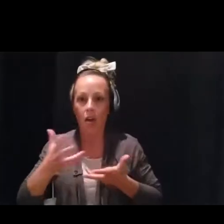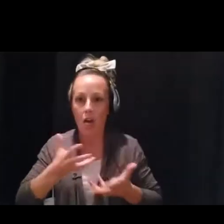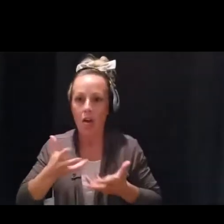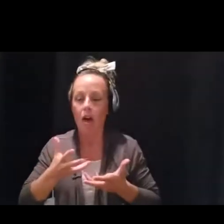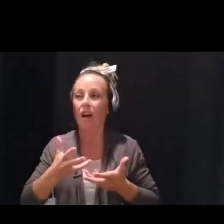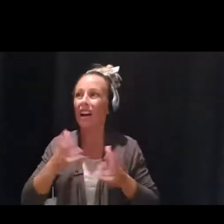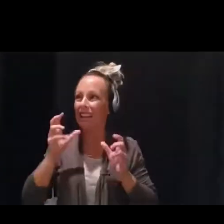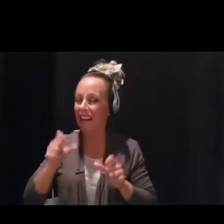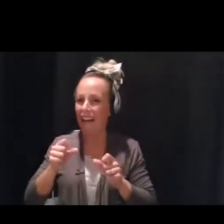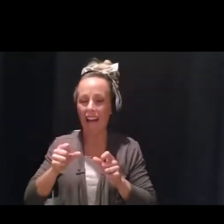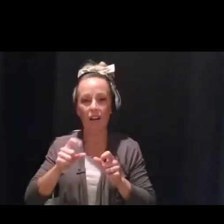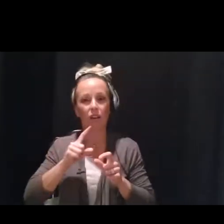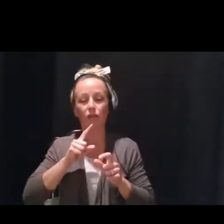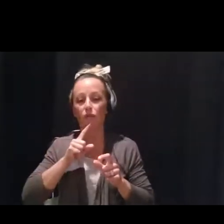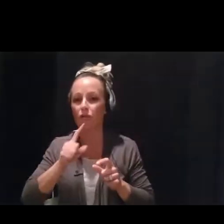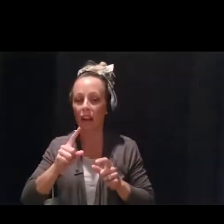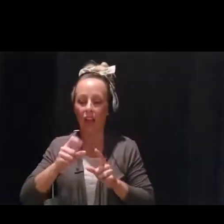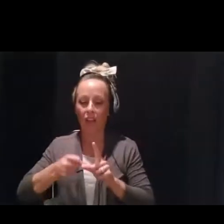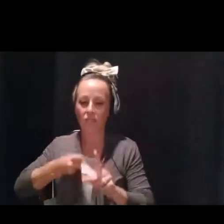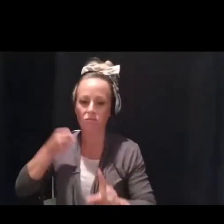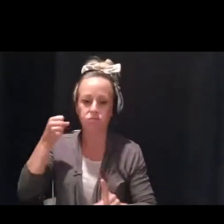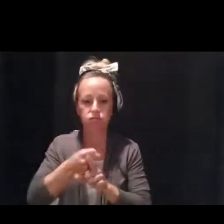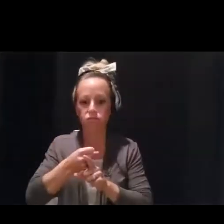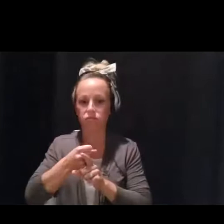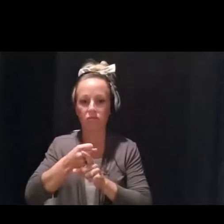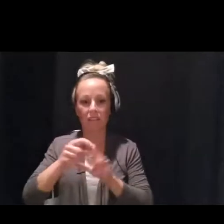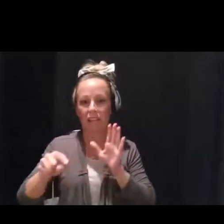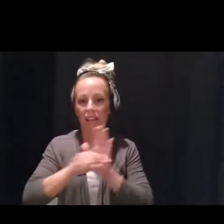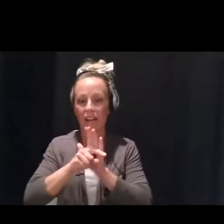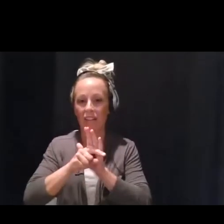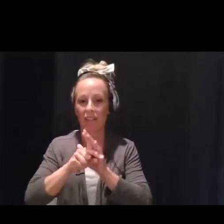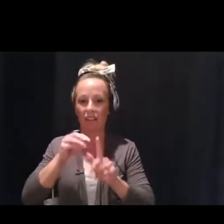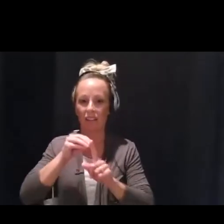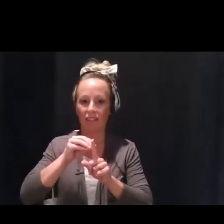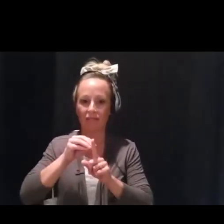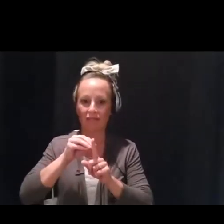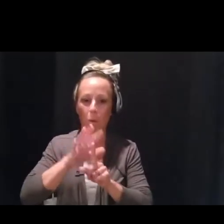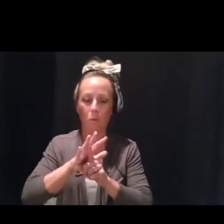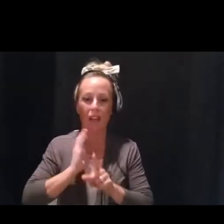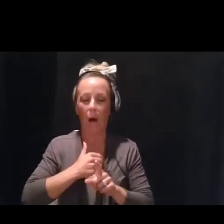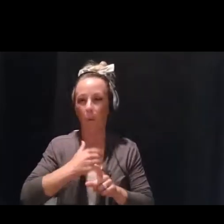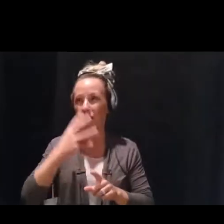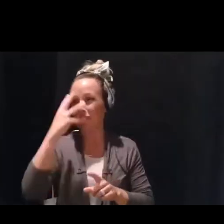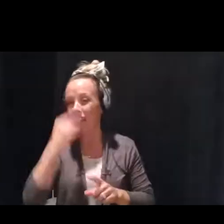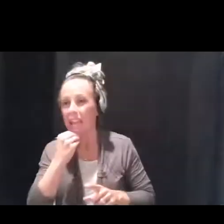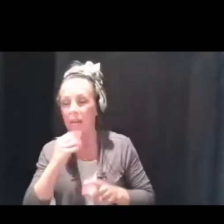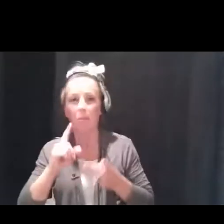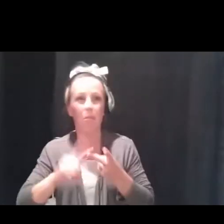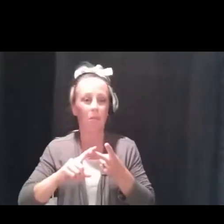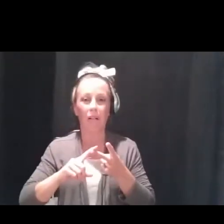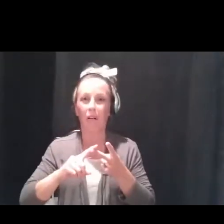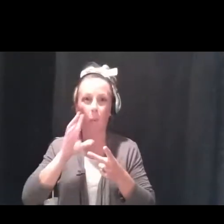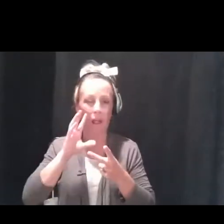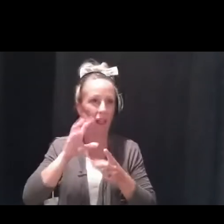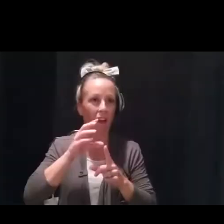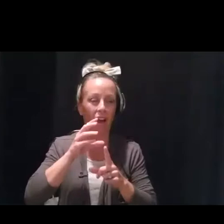havoc. This bodily system can wreak havoc if it's activated for too long on our sleep, our mood, our mood, our our